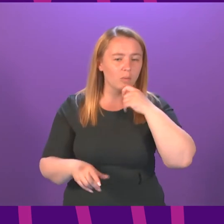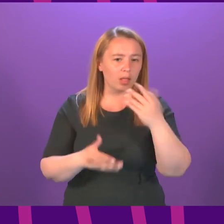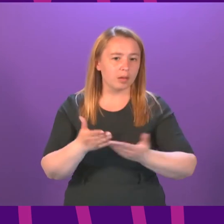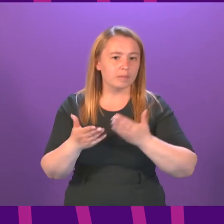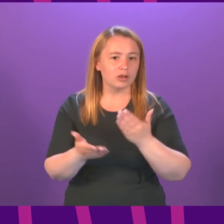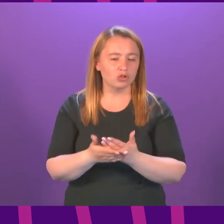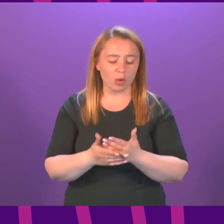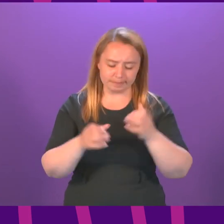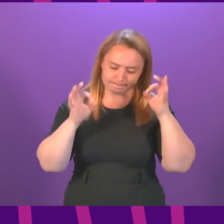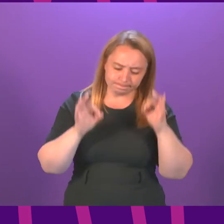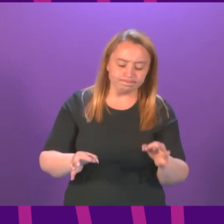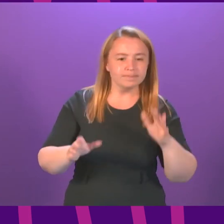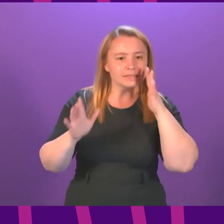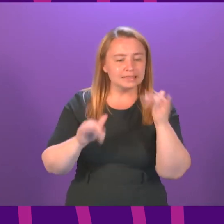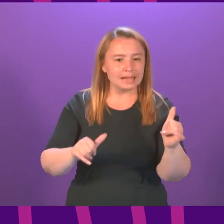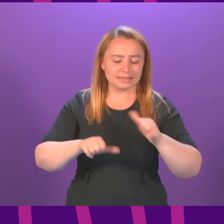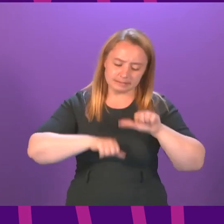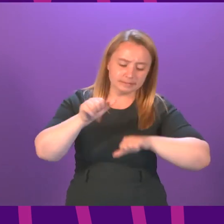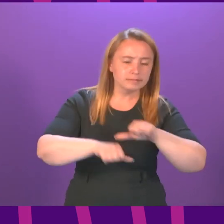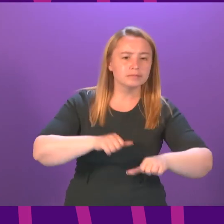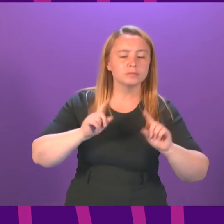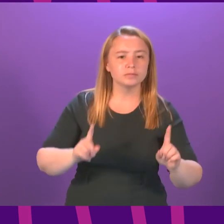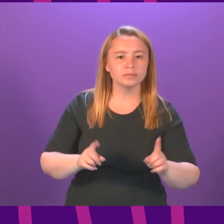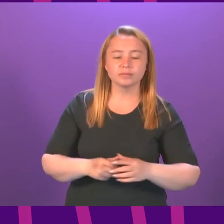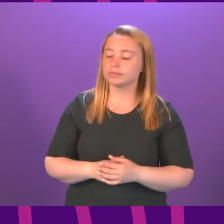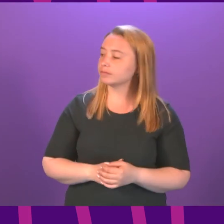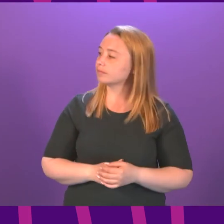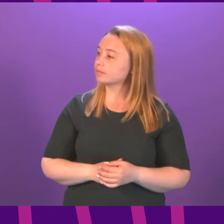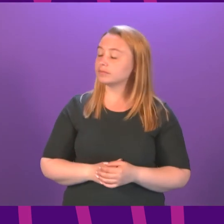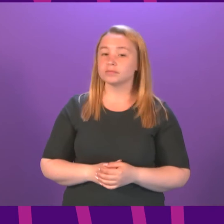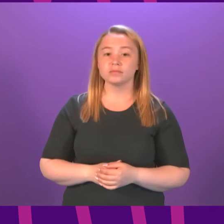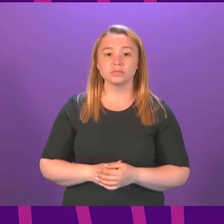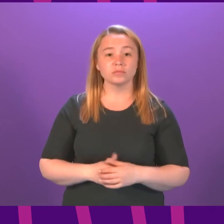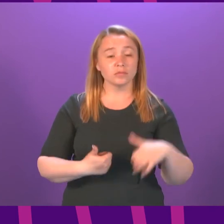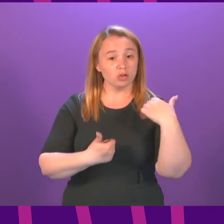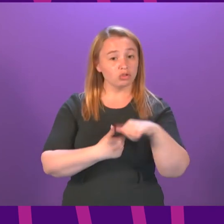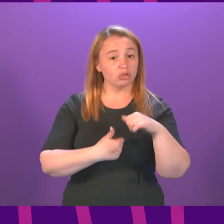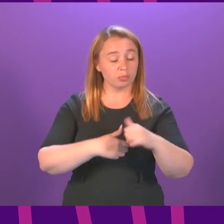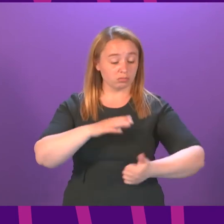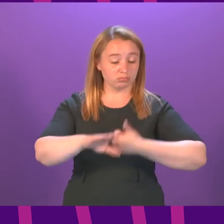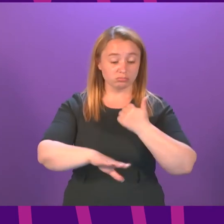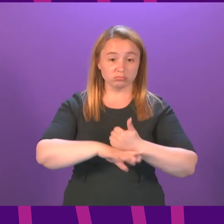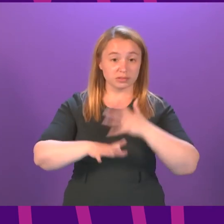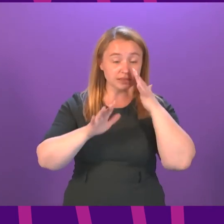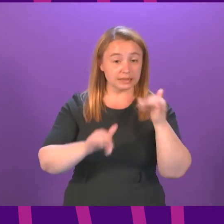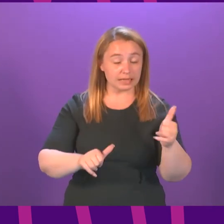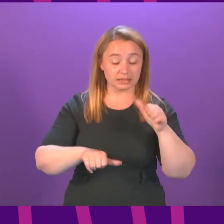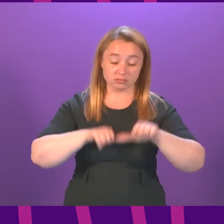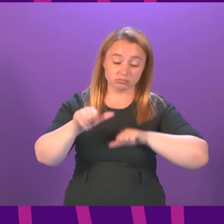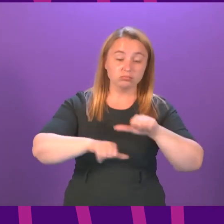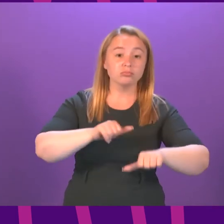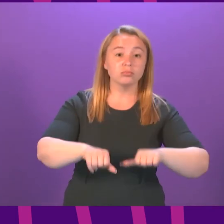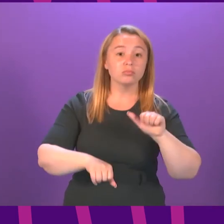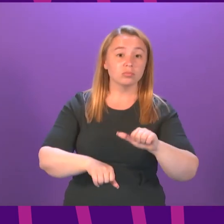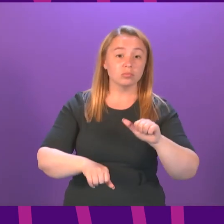adequate testing regime in place first minister there is an adequate testing regime in place all senior school pupils